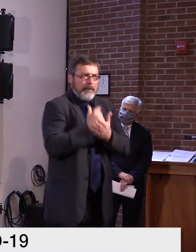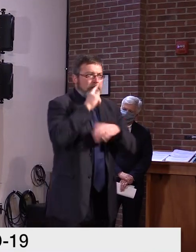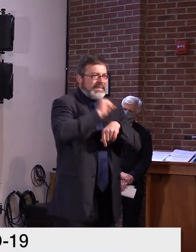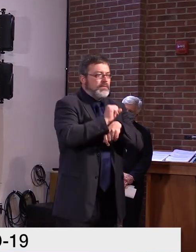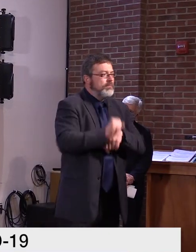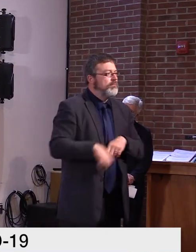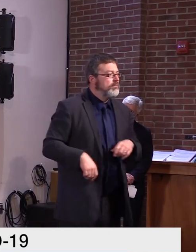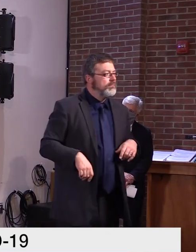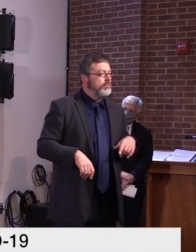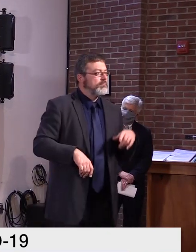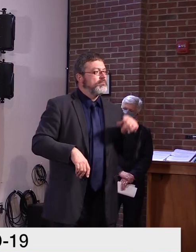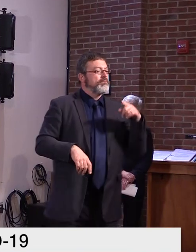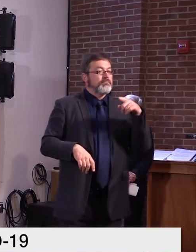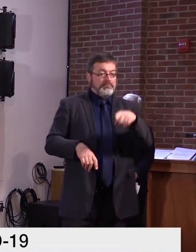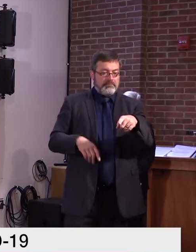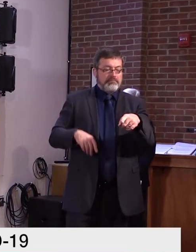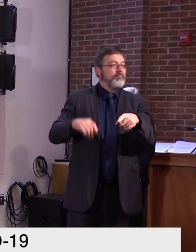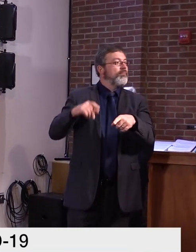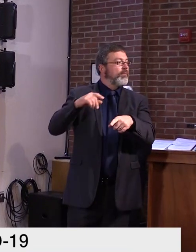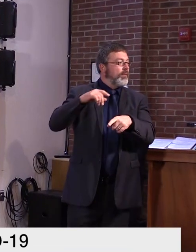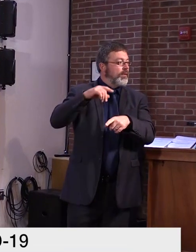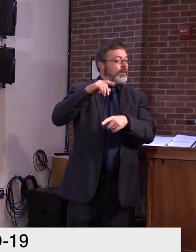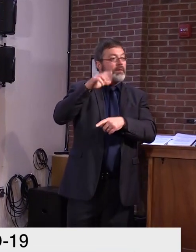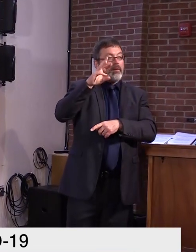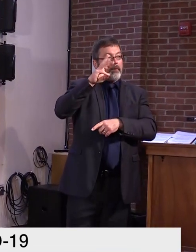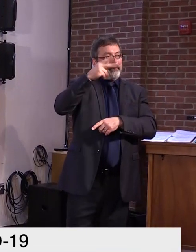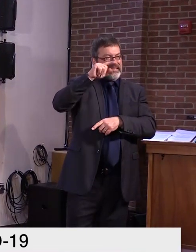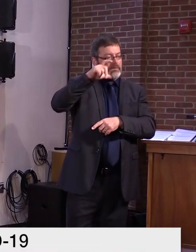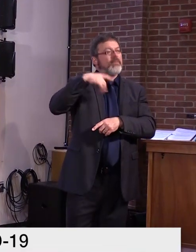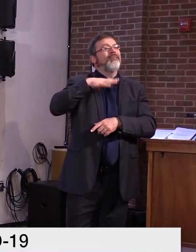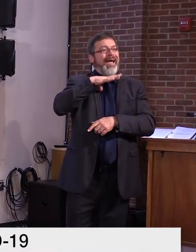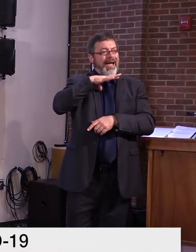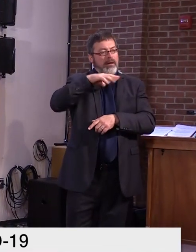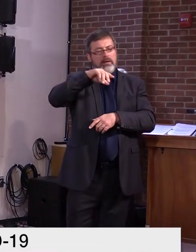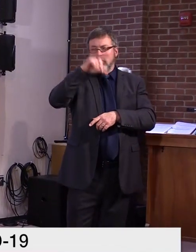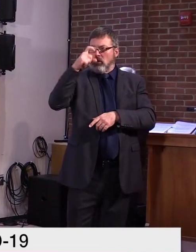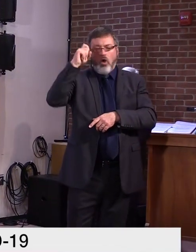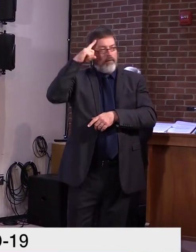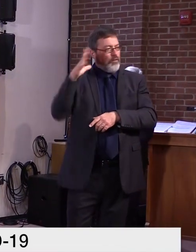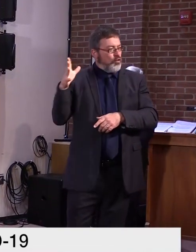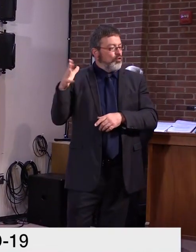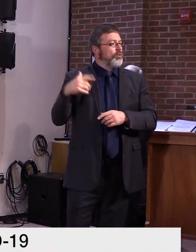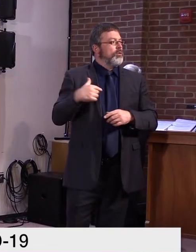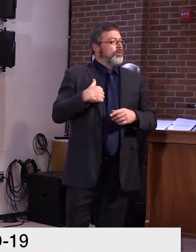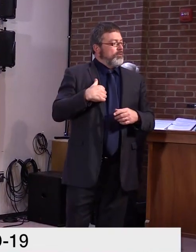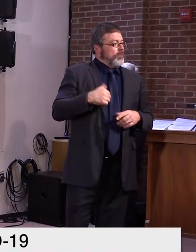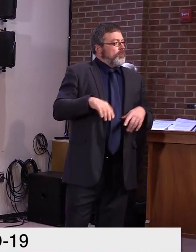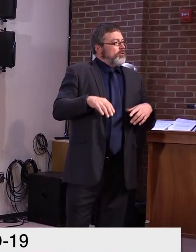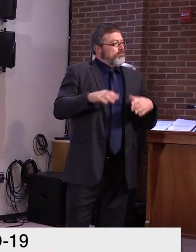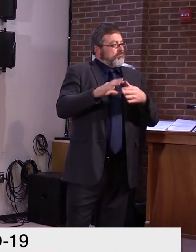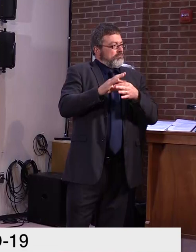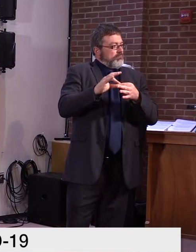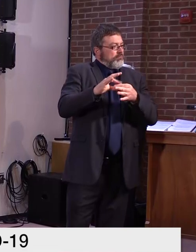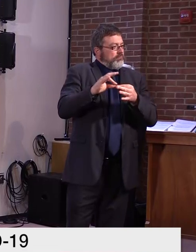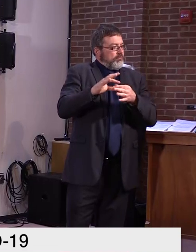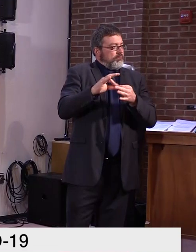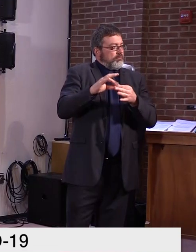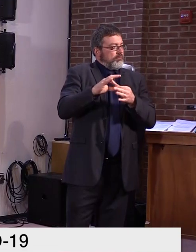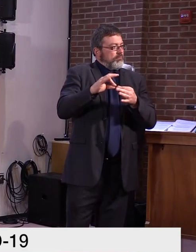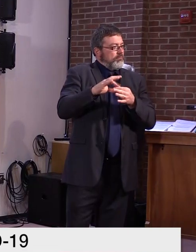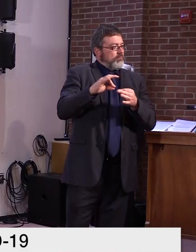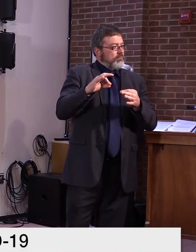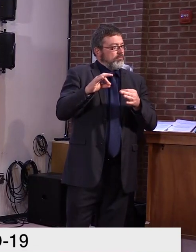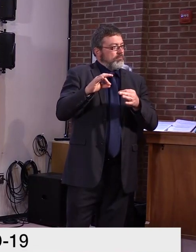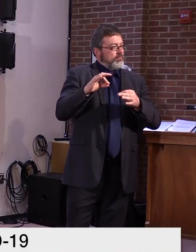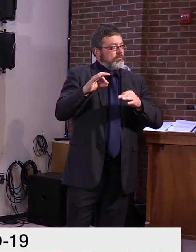he was unable to pass anything yesterday in terms of the fourth coronavirus relief package. Would you rather something, uh,